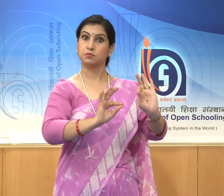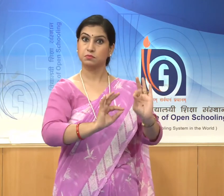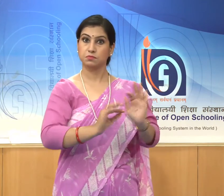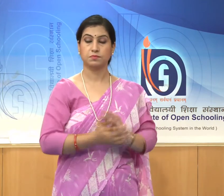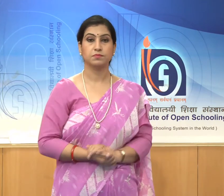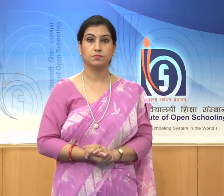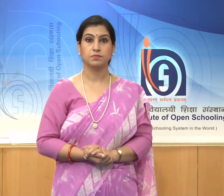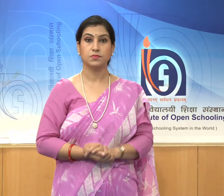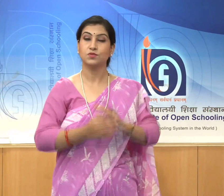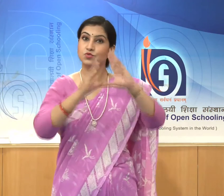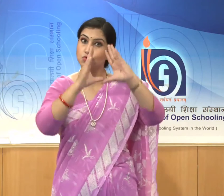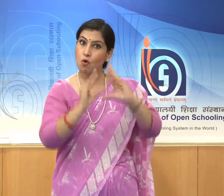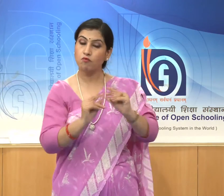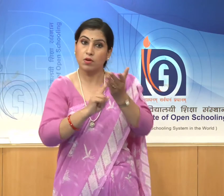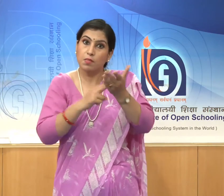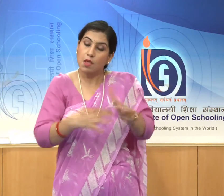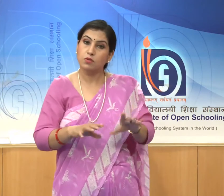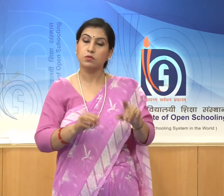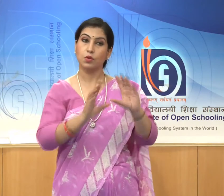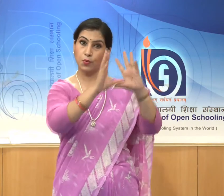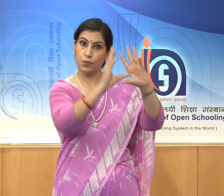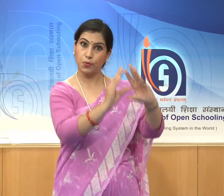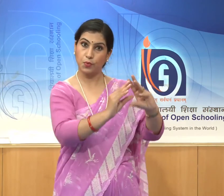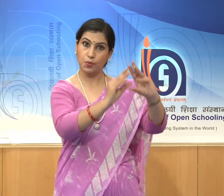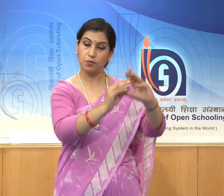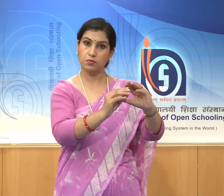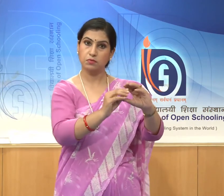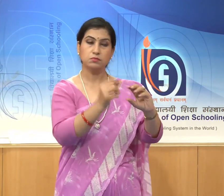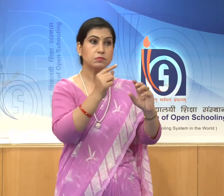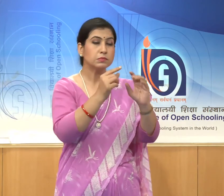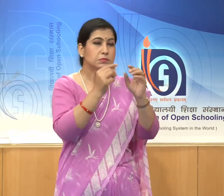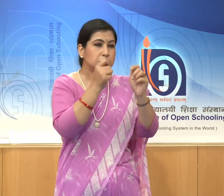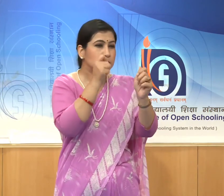delicate and intricate designs,